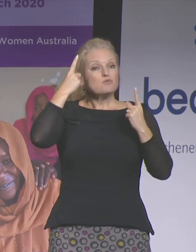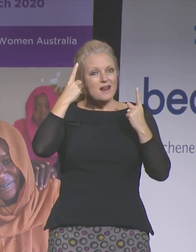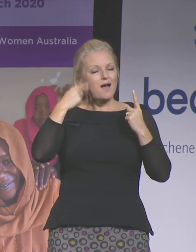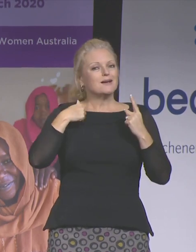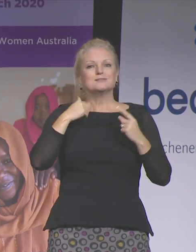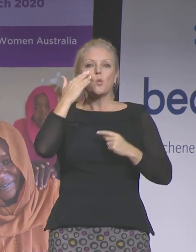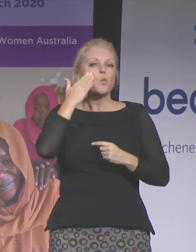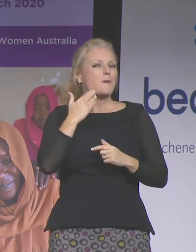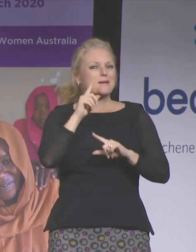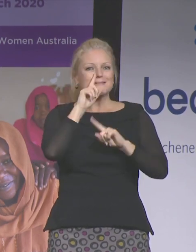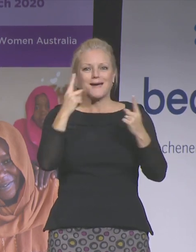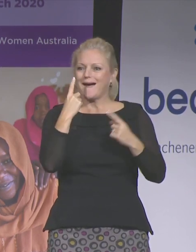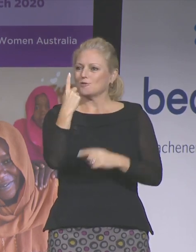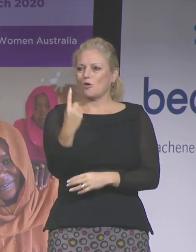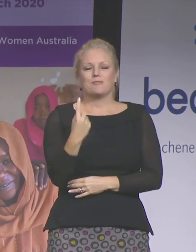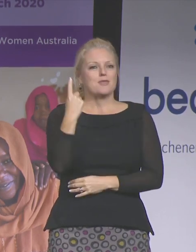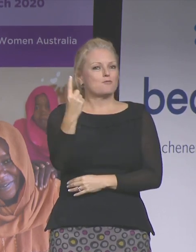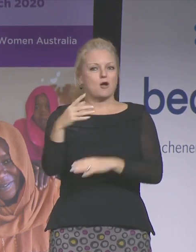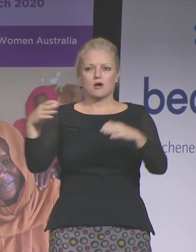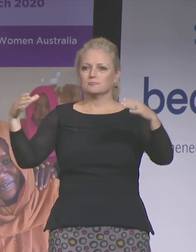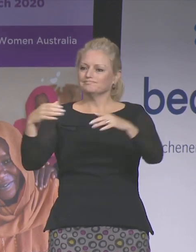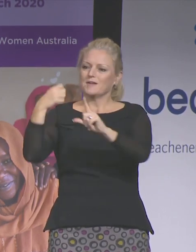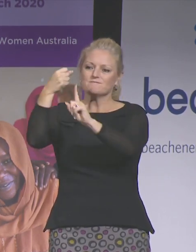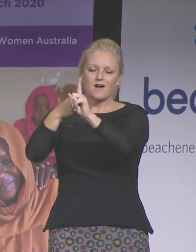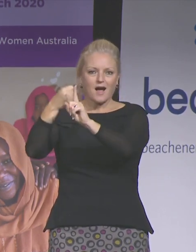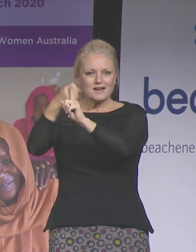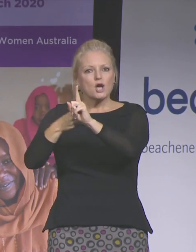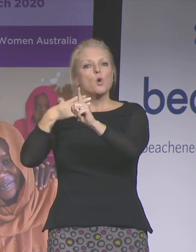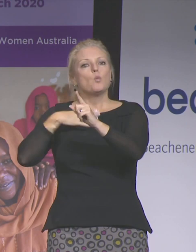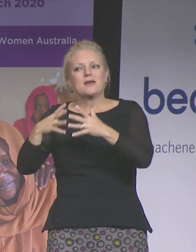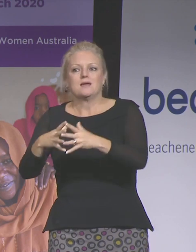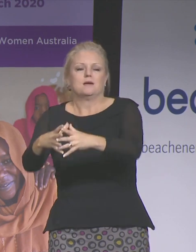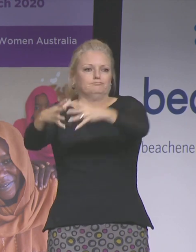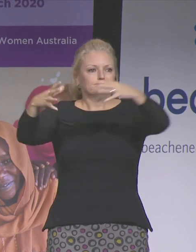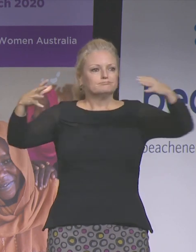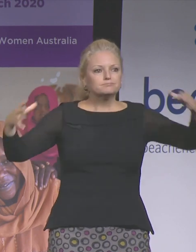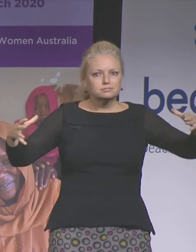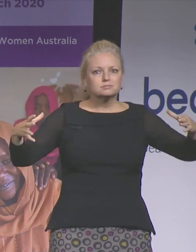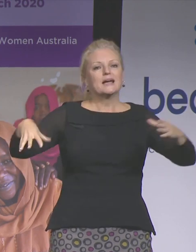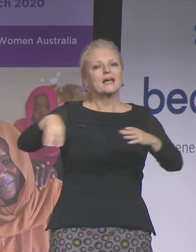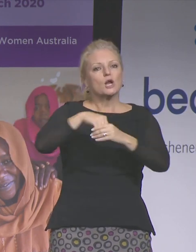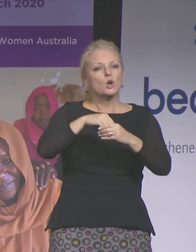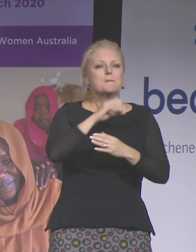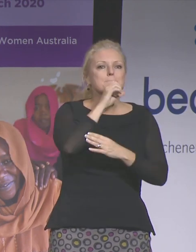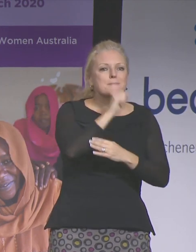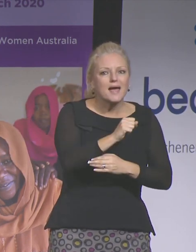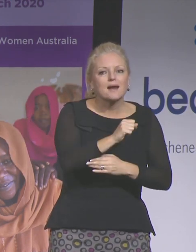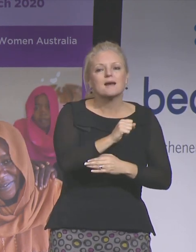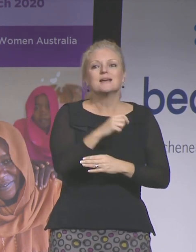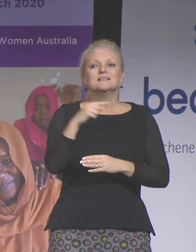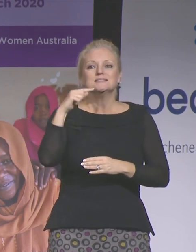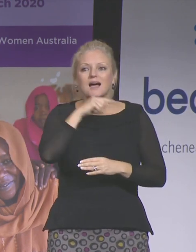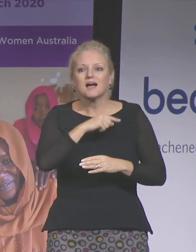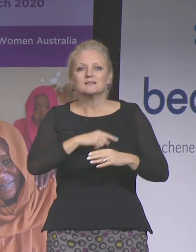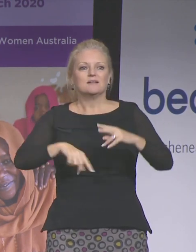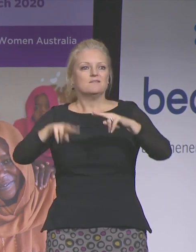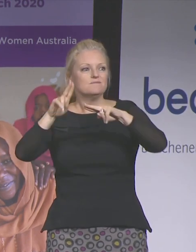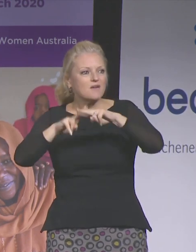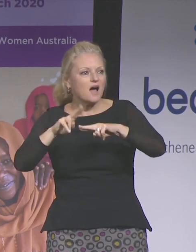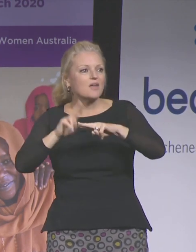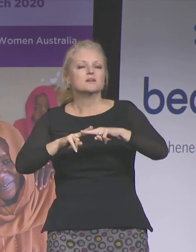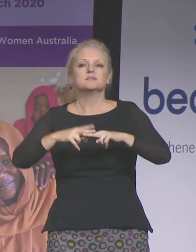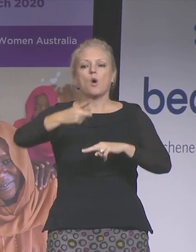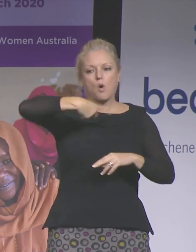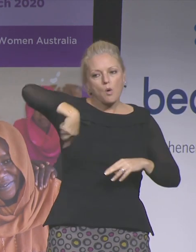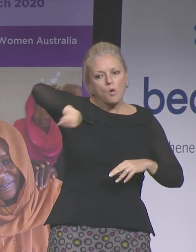men and boys as allies to stand with them, to take action and equal accountability for